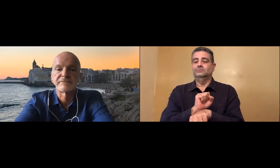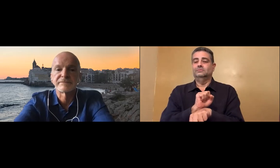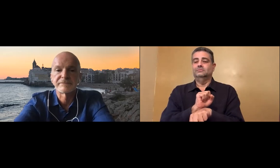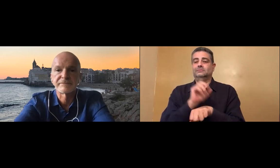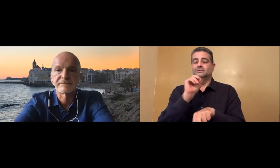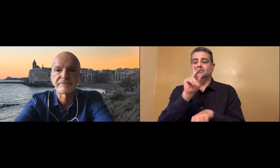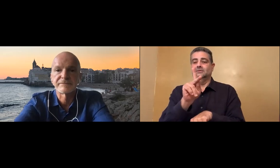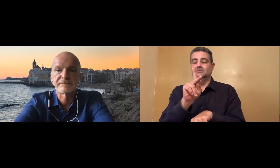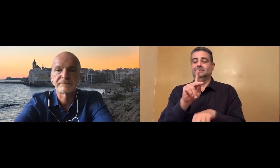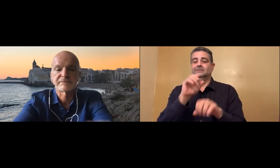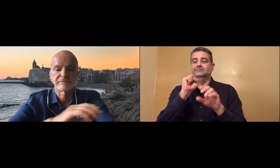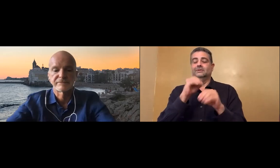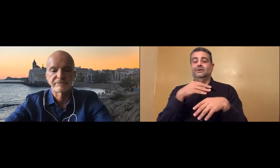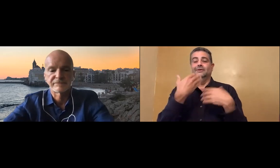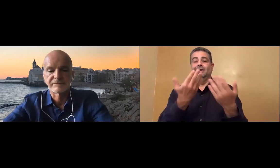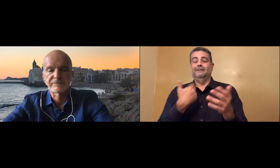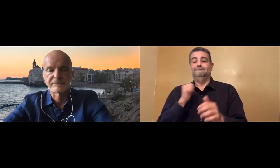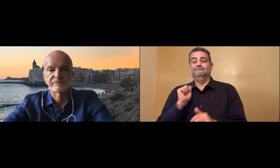which will give you an idea of how MMX works.